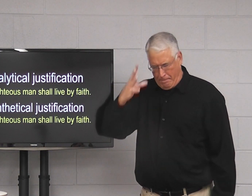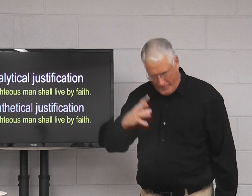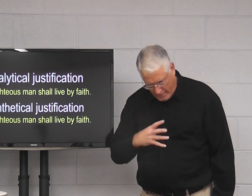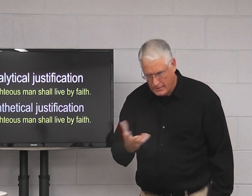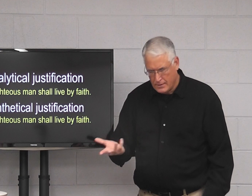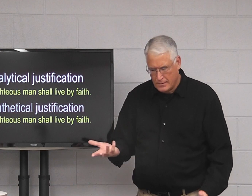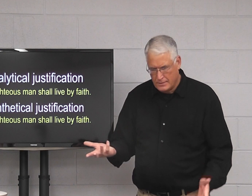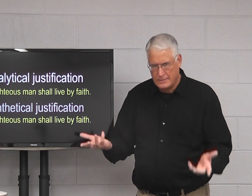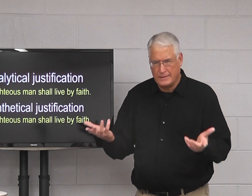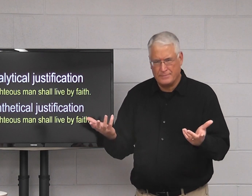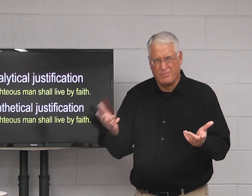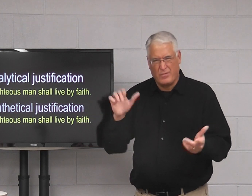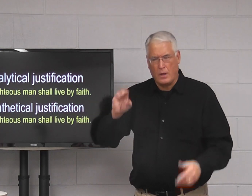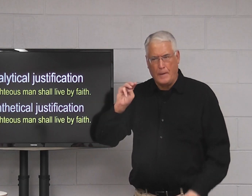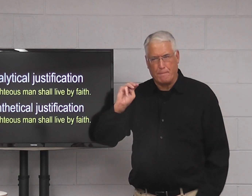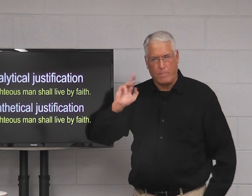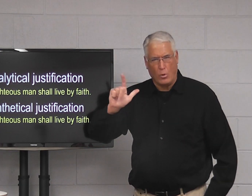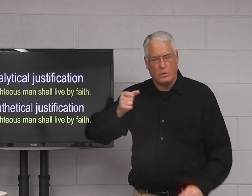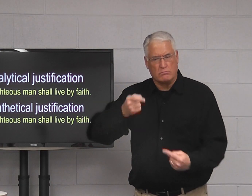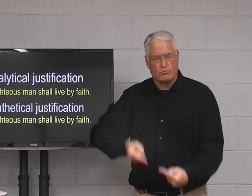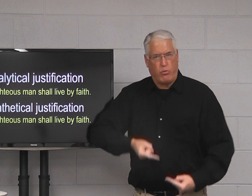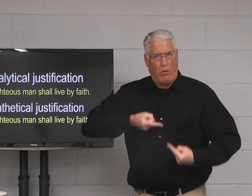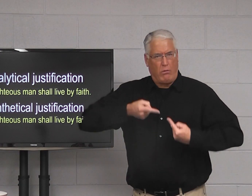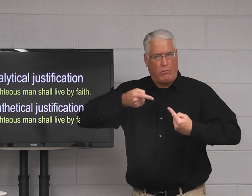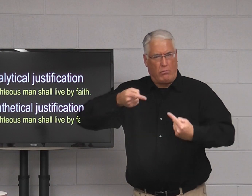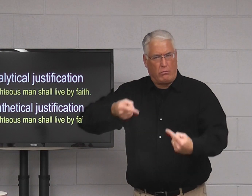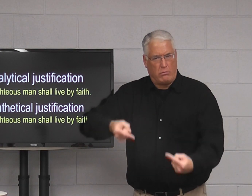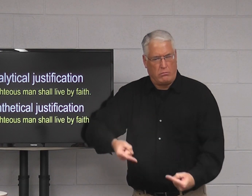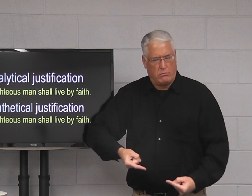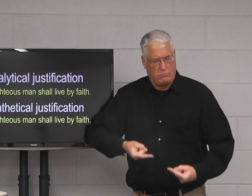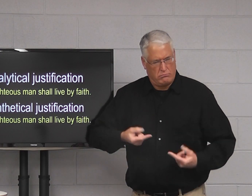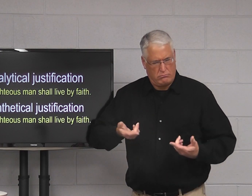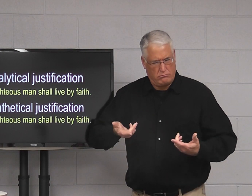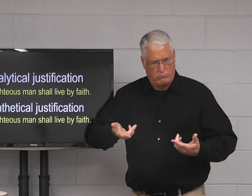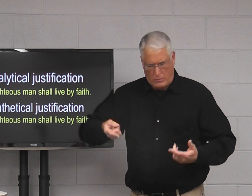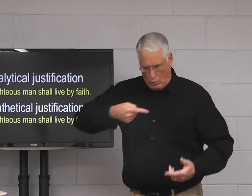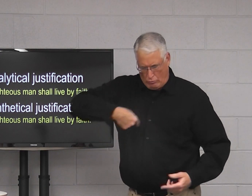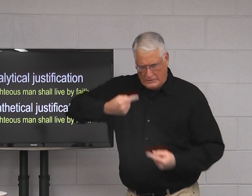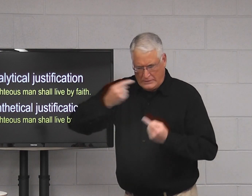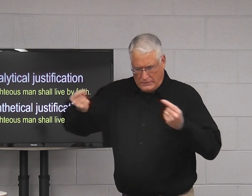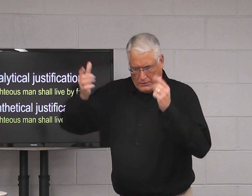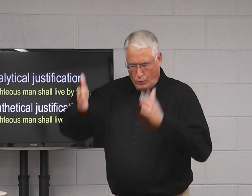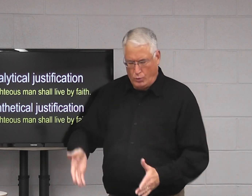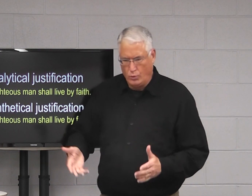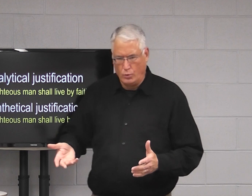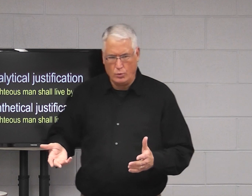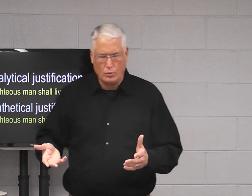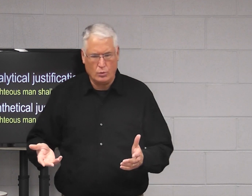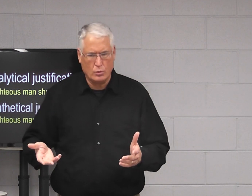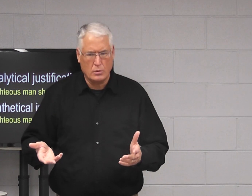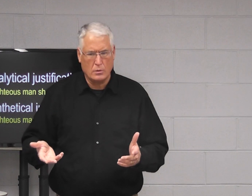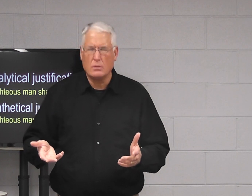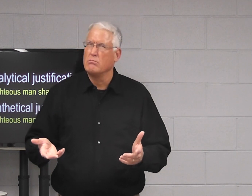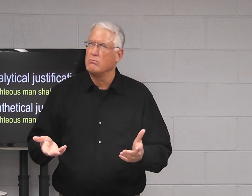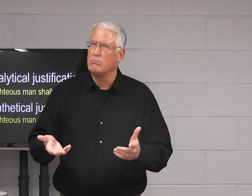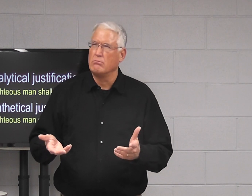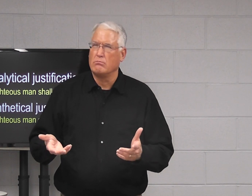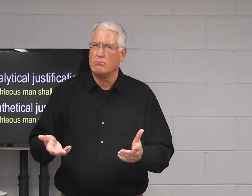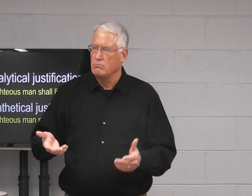righteous man. Martin Luther struggled when trying to explain that, knowing that we